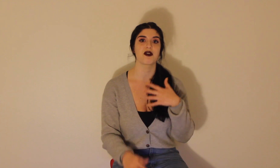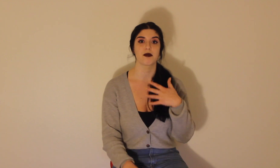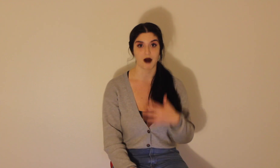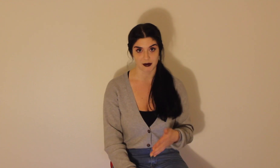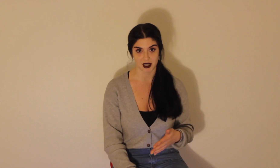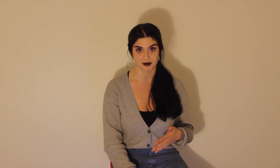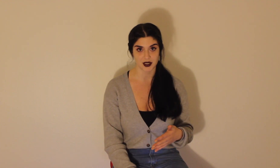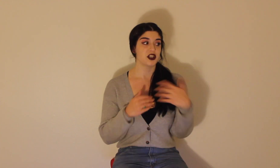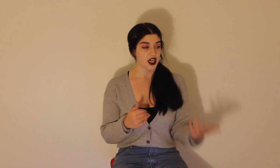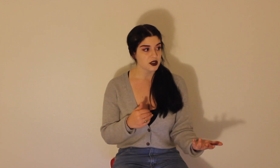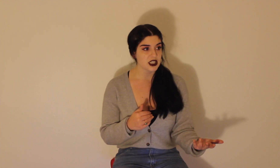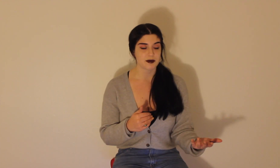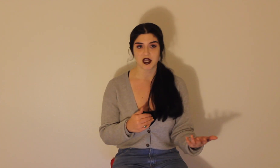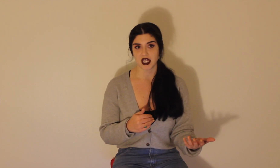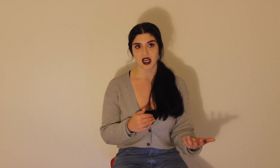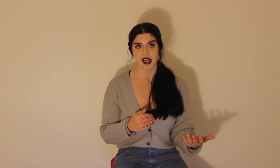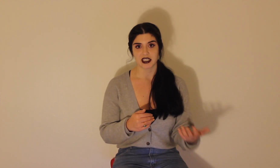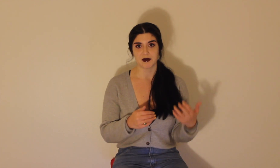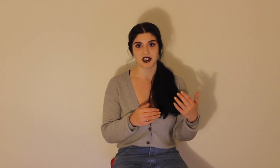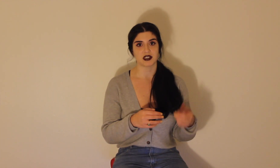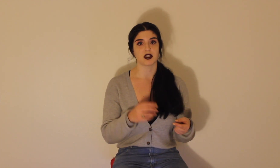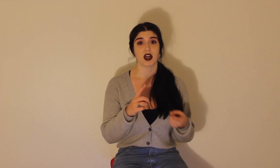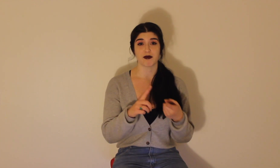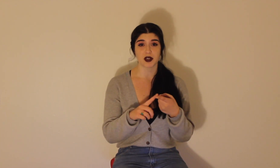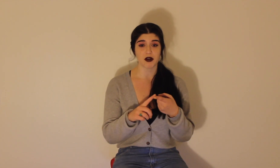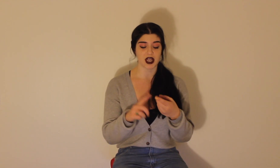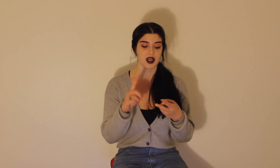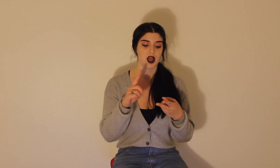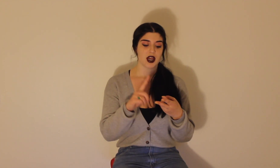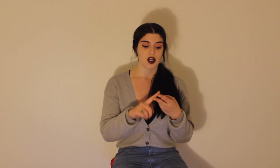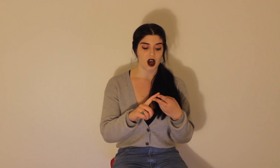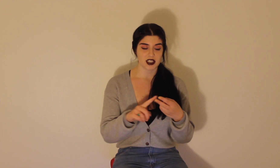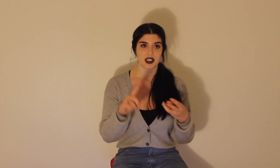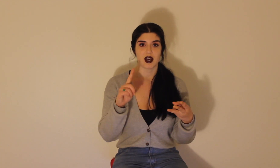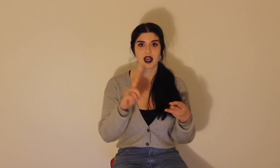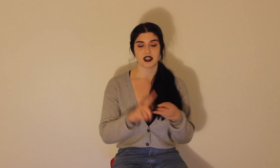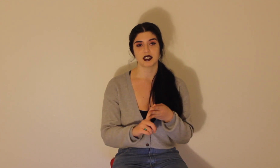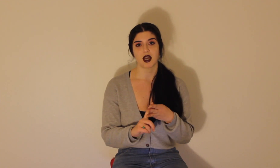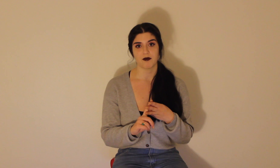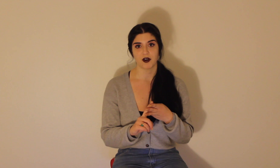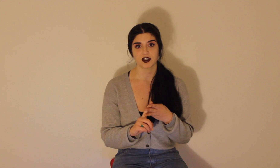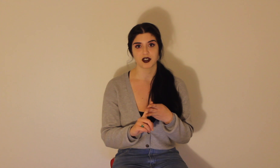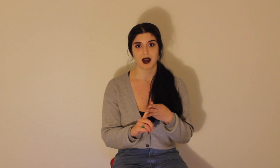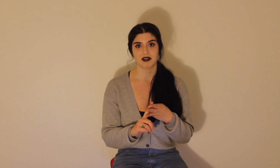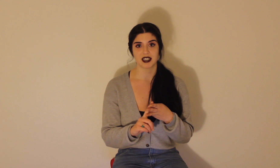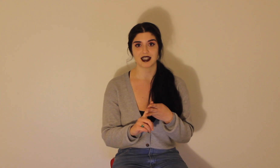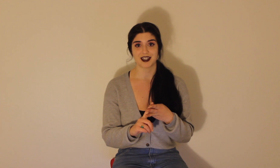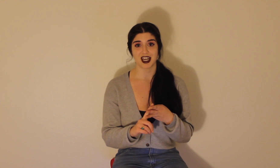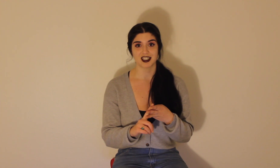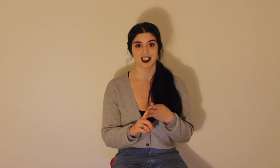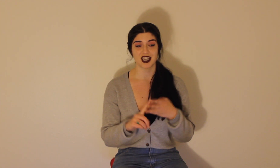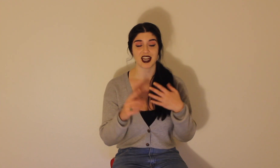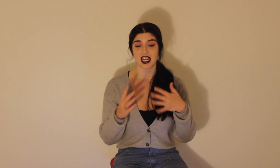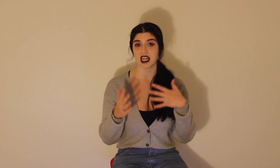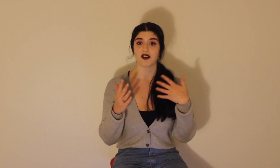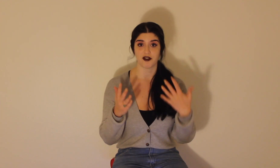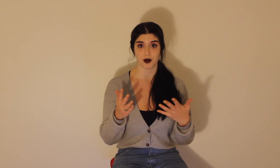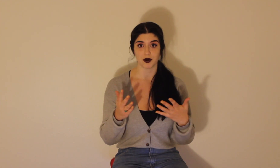problems. generally speaking, I experience a lot of bloating, nausea, and discomfort surrounding digestion and eating food.